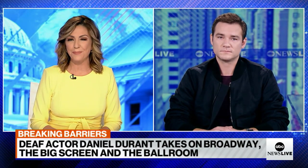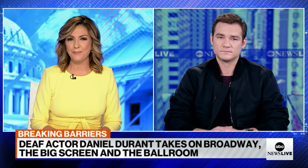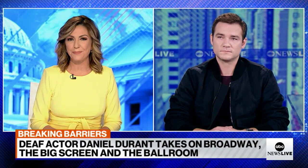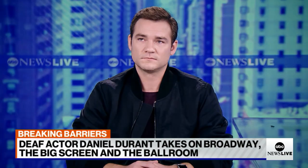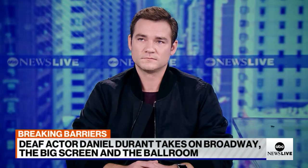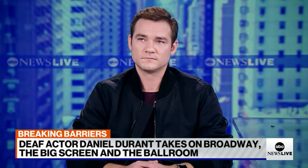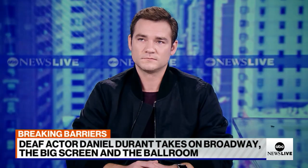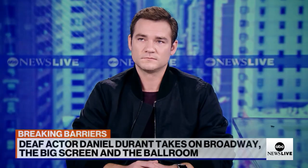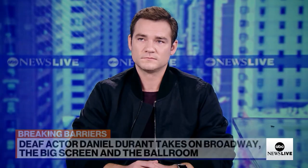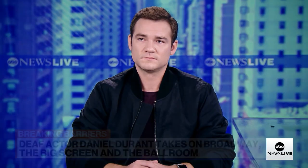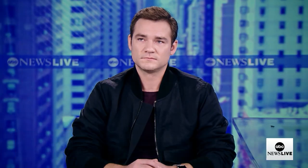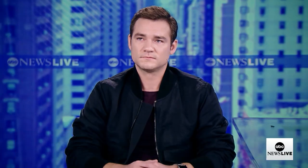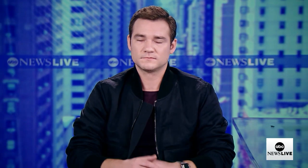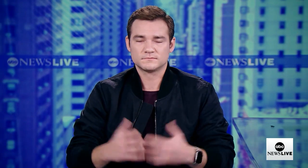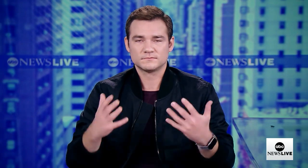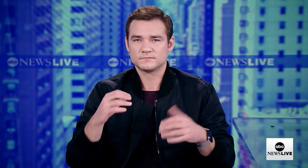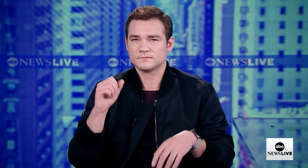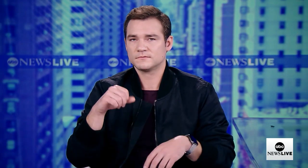now.